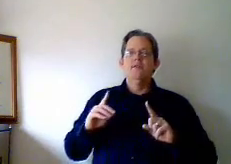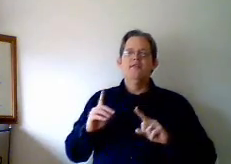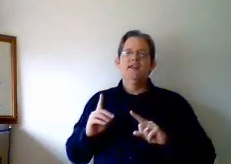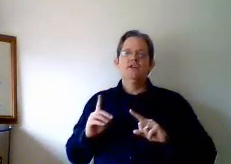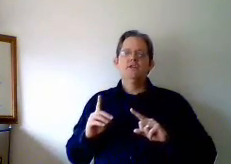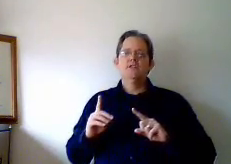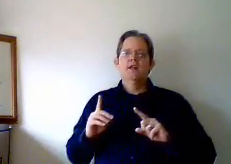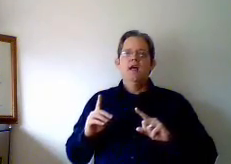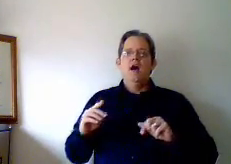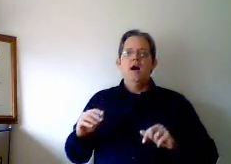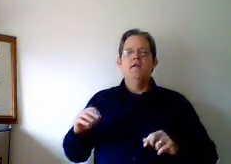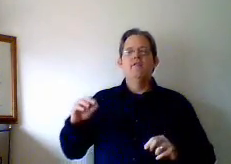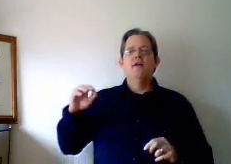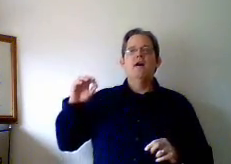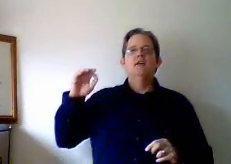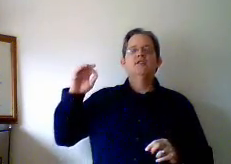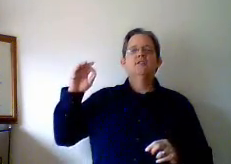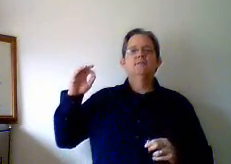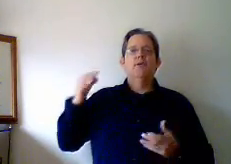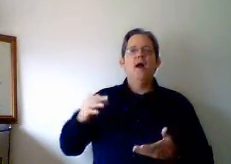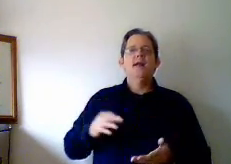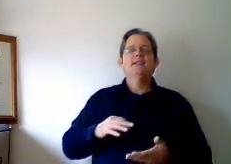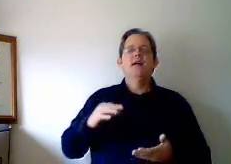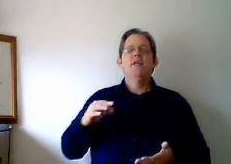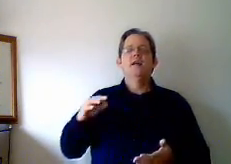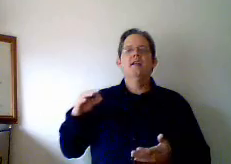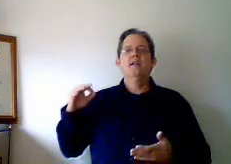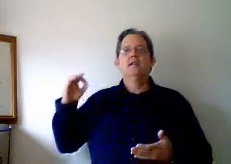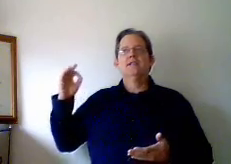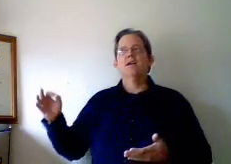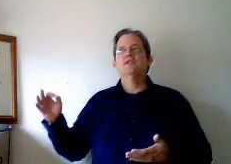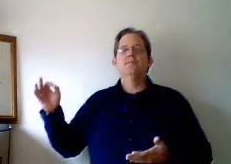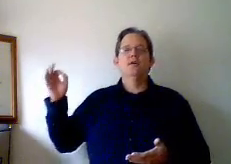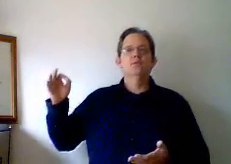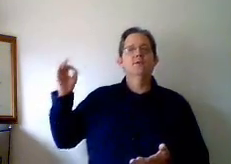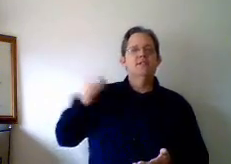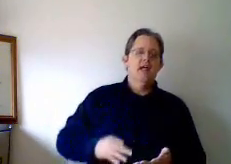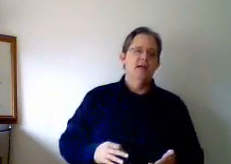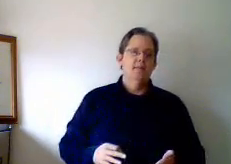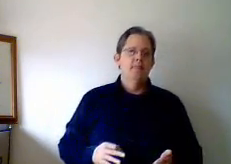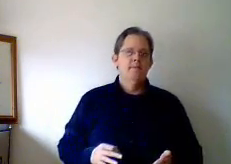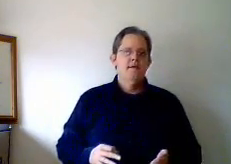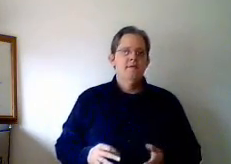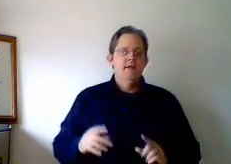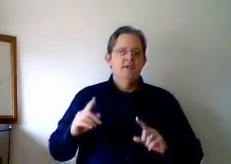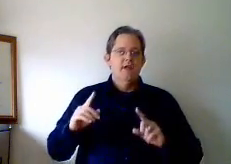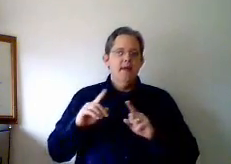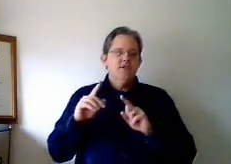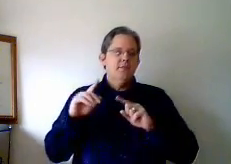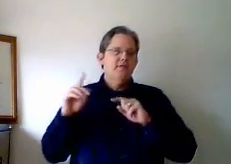the features of the products that the salesperson was selling. So they matched up the